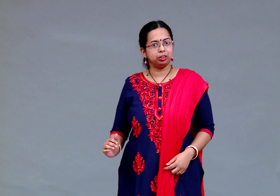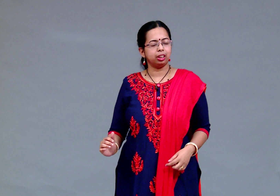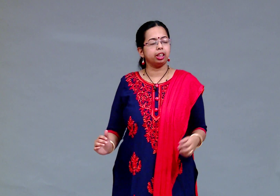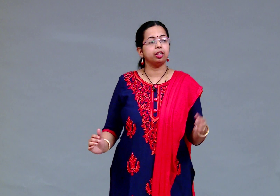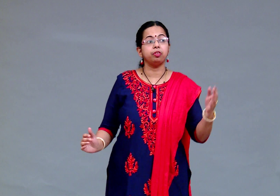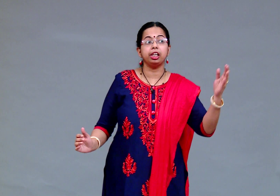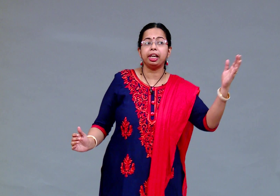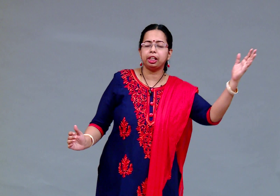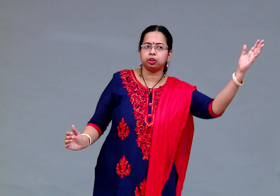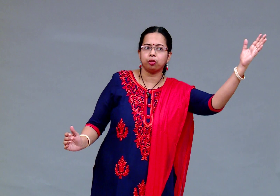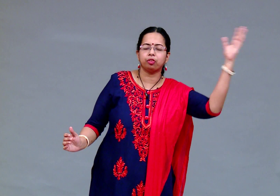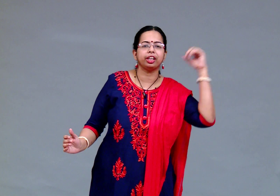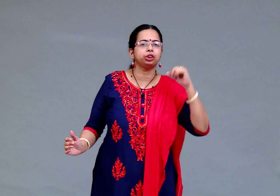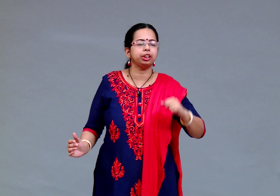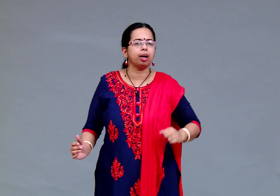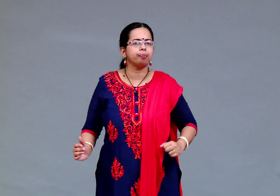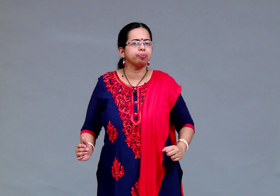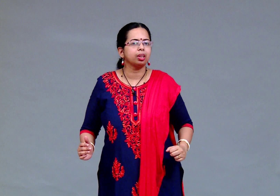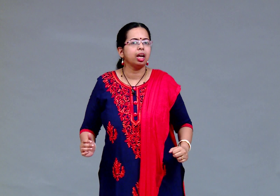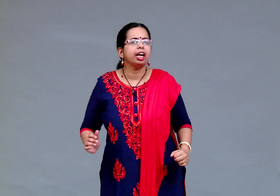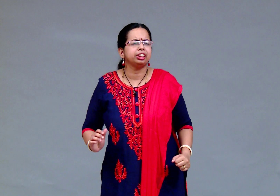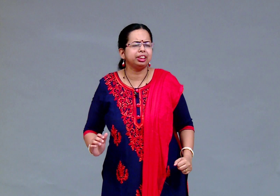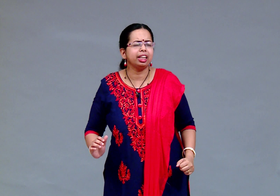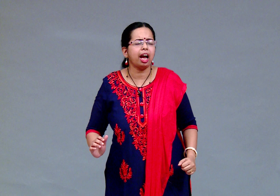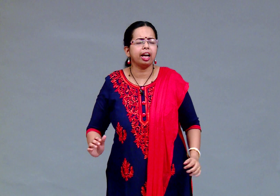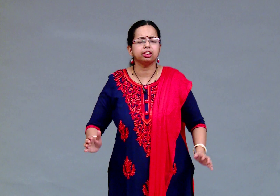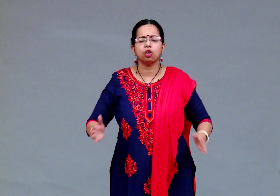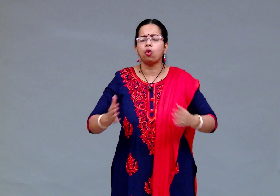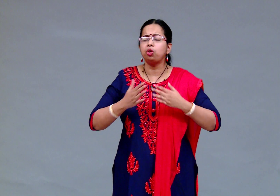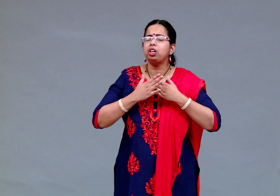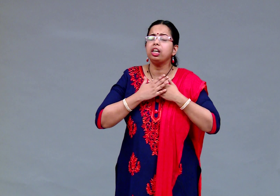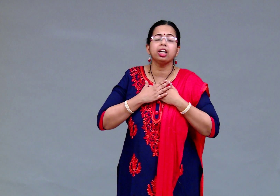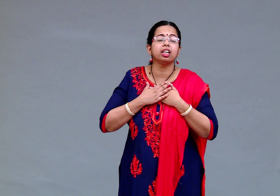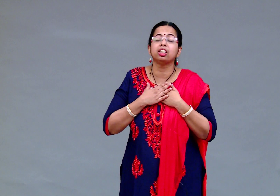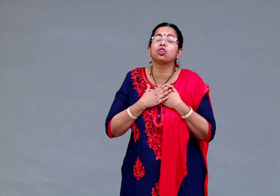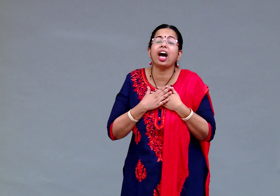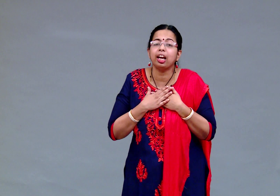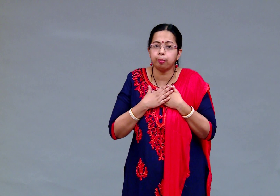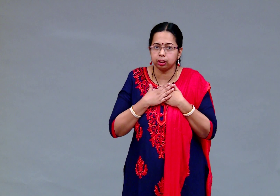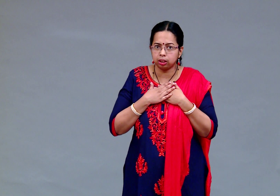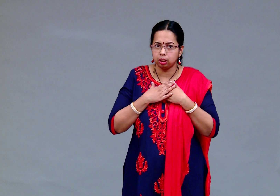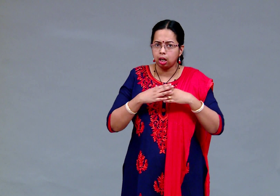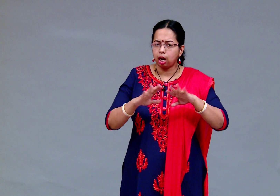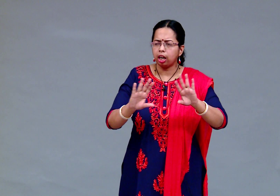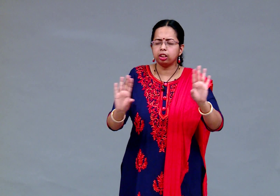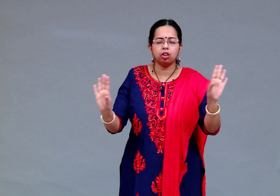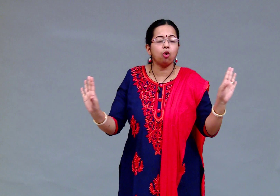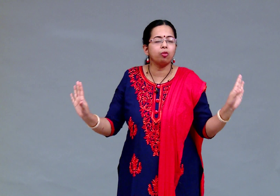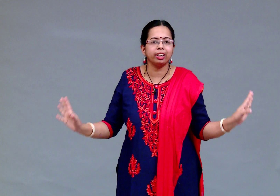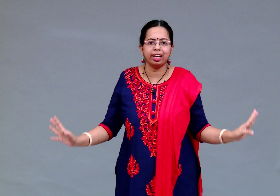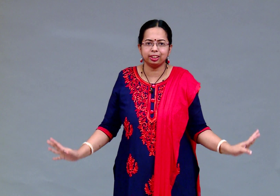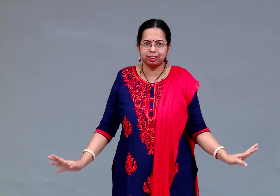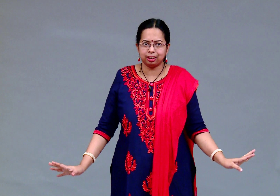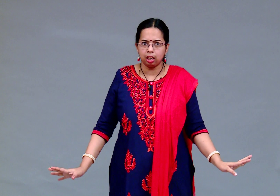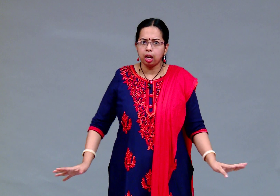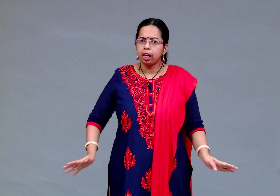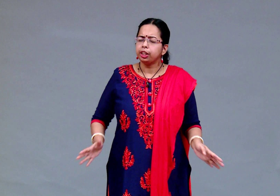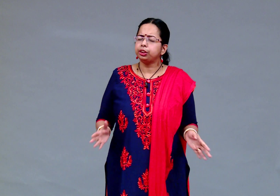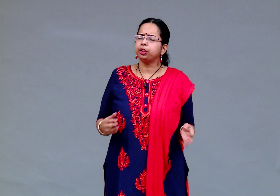in a village of Russia she had only her grandmother and no one else she